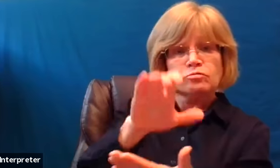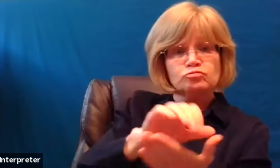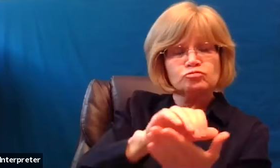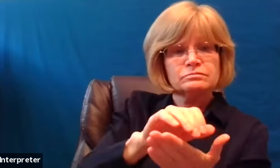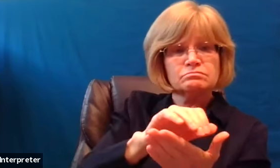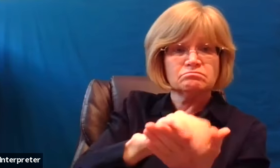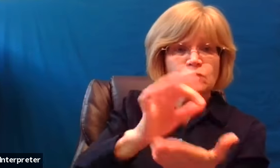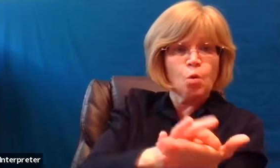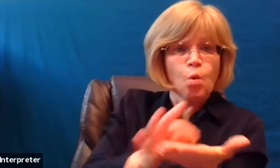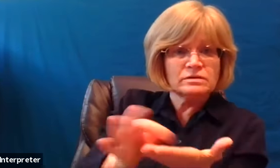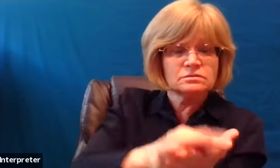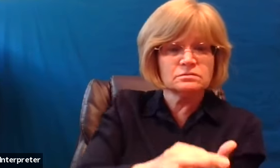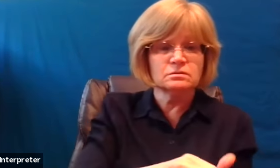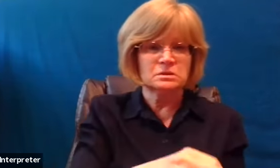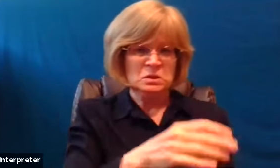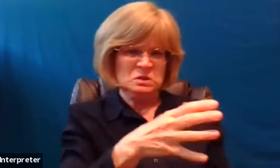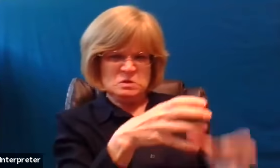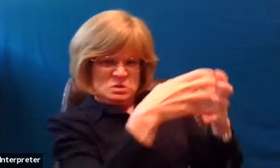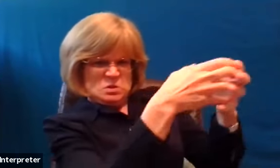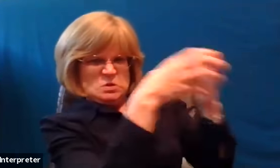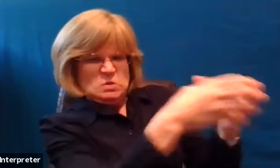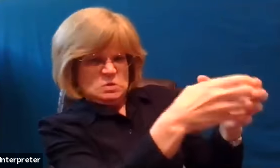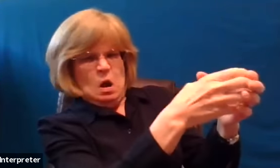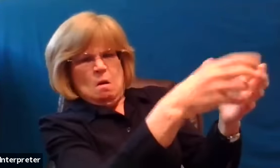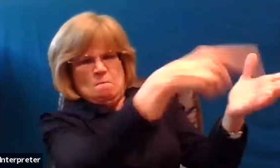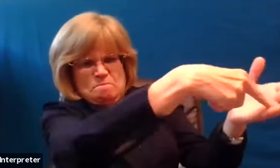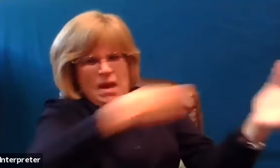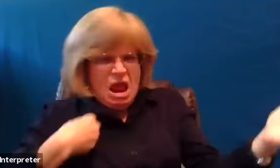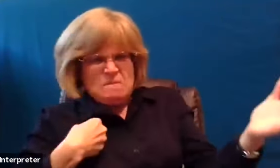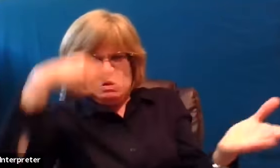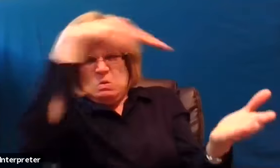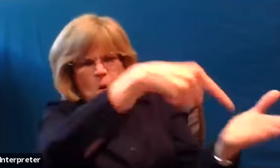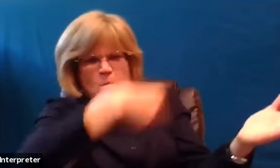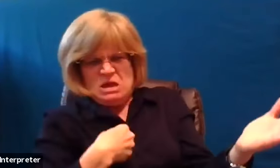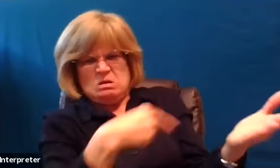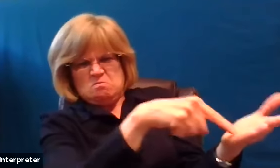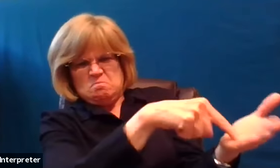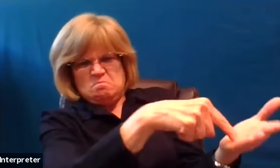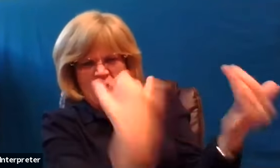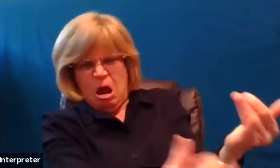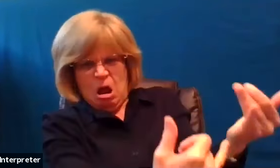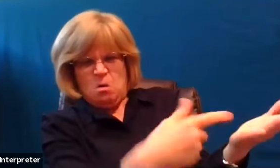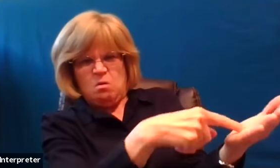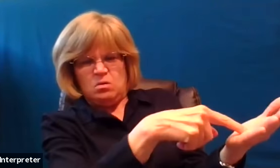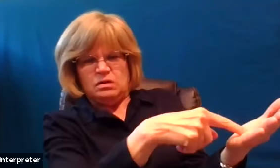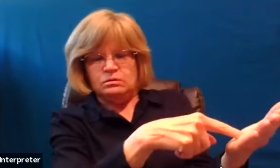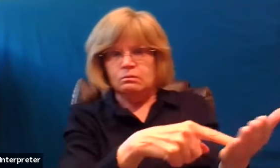him by the throat he said pay what you owe then his fellow slave fell down and